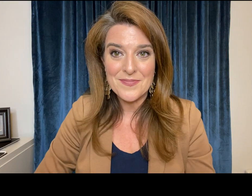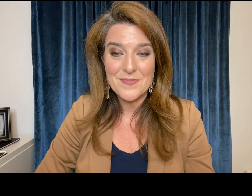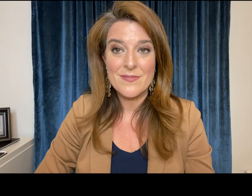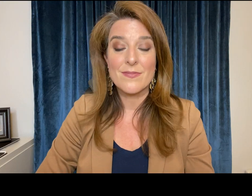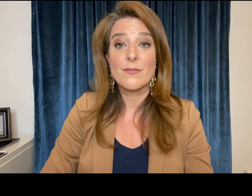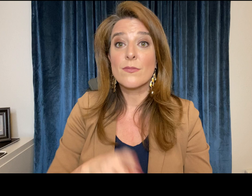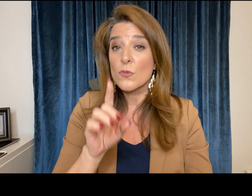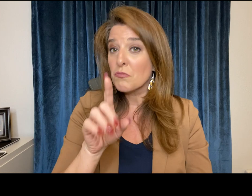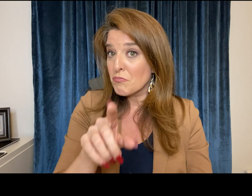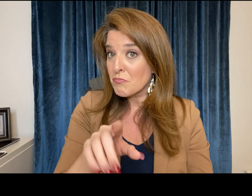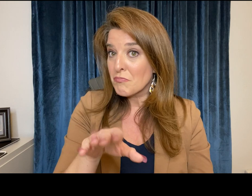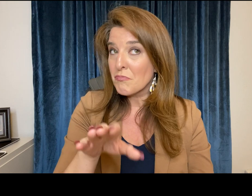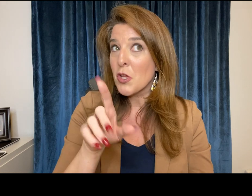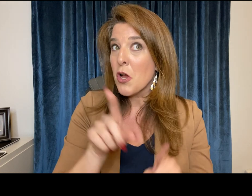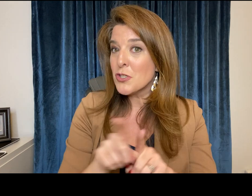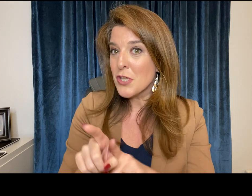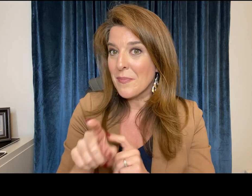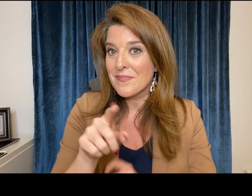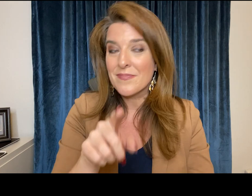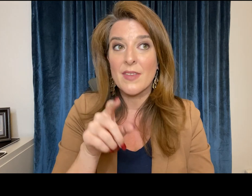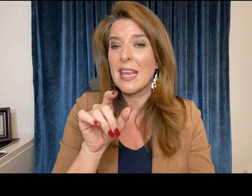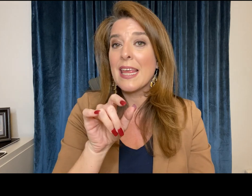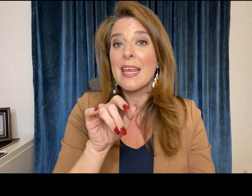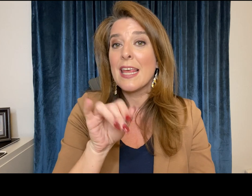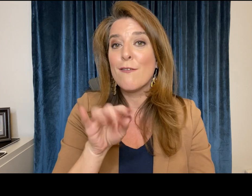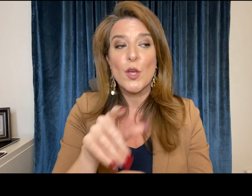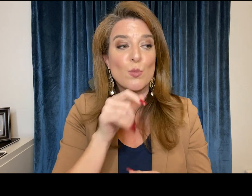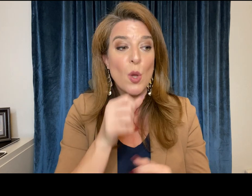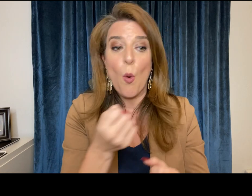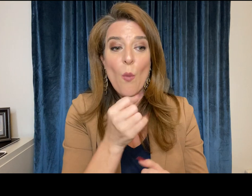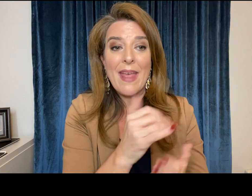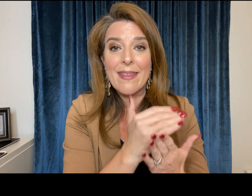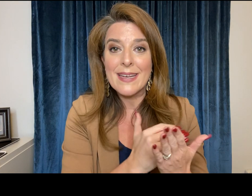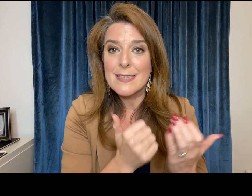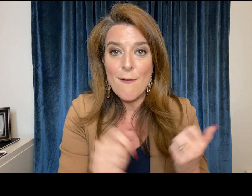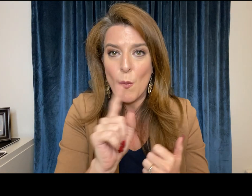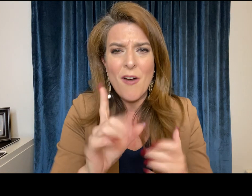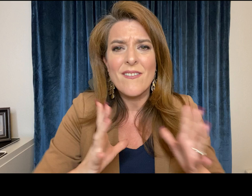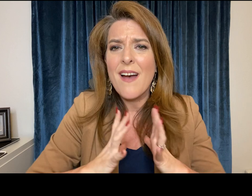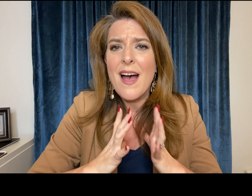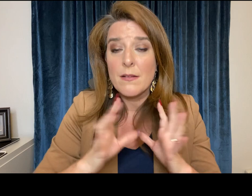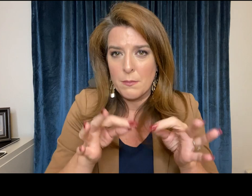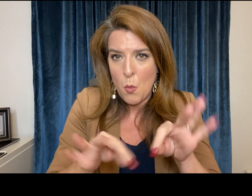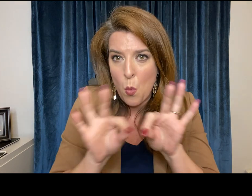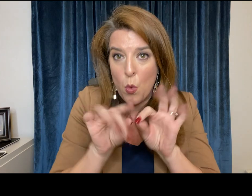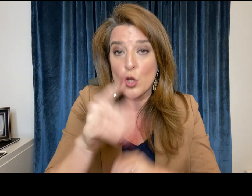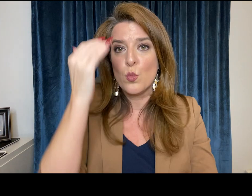also if you don't have that list available and ready